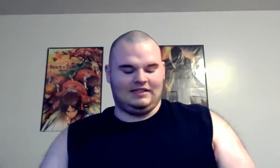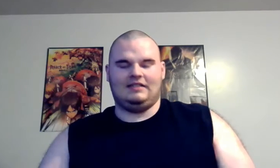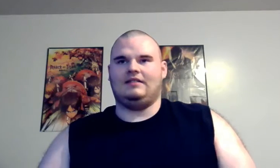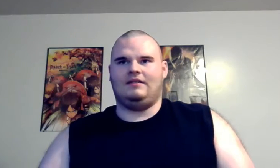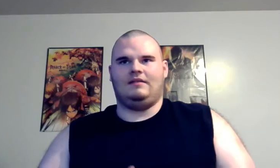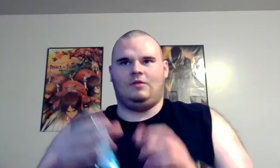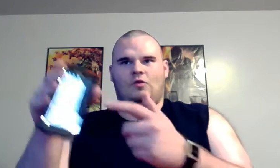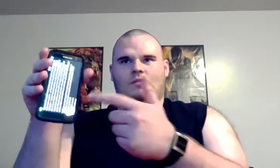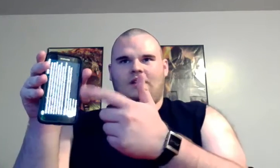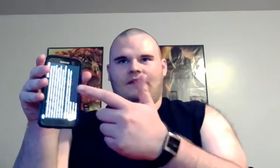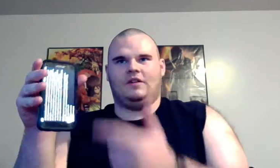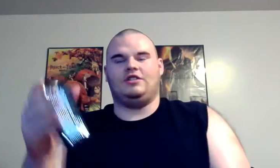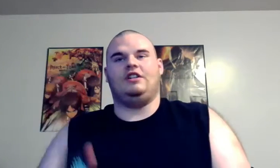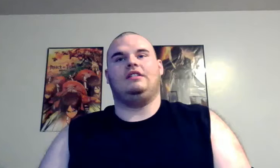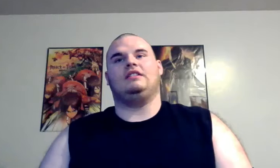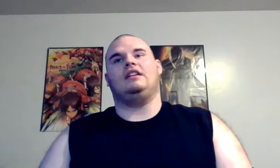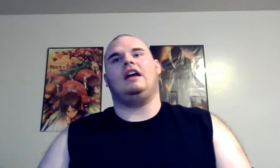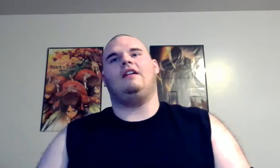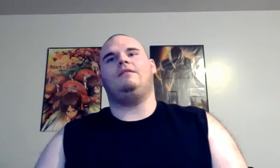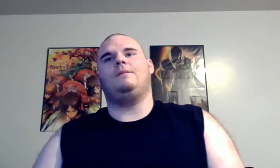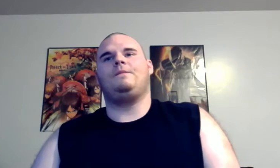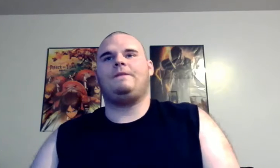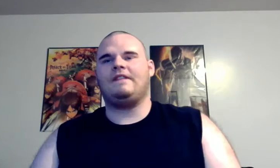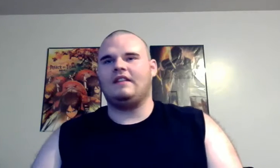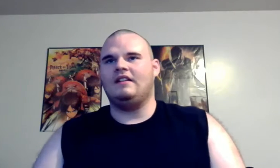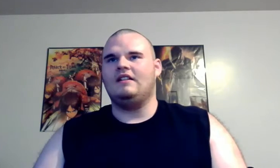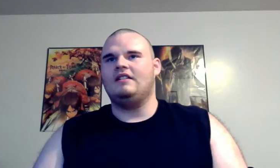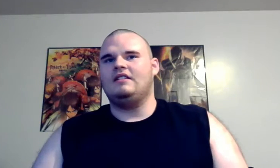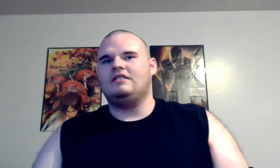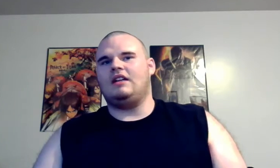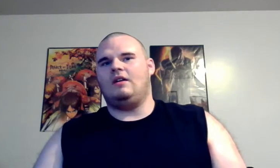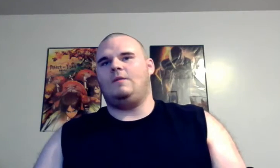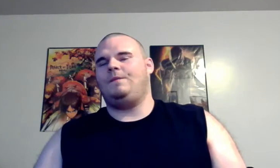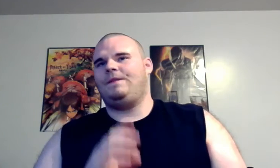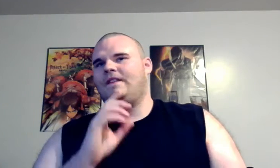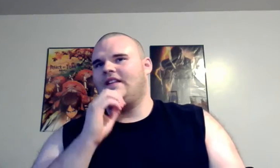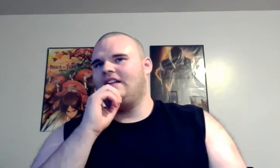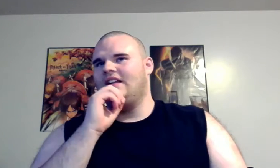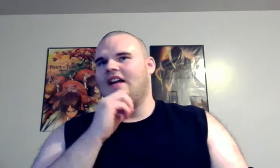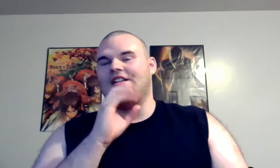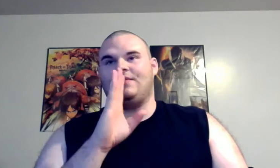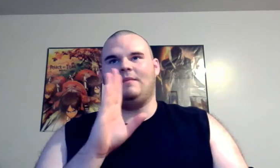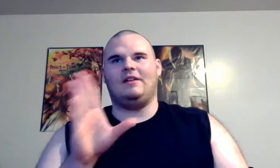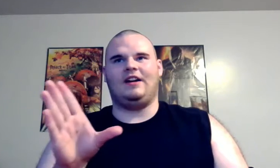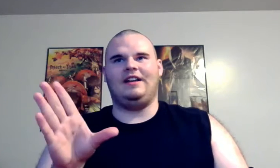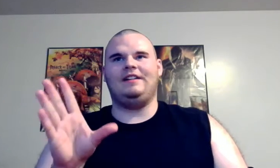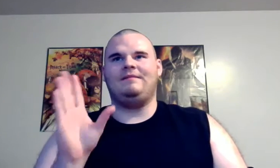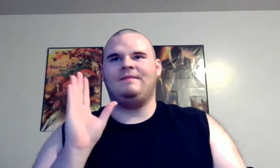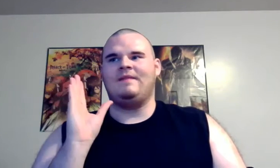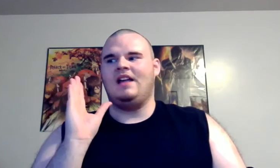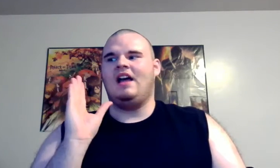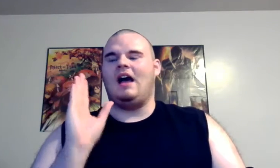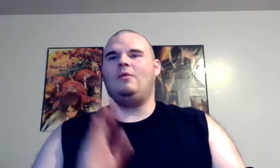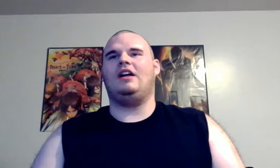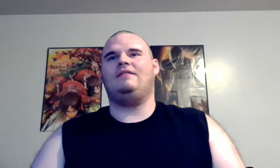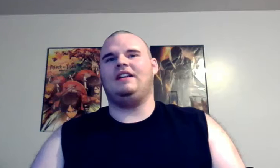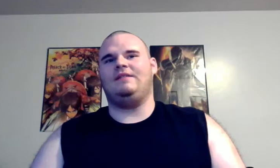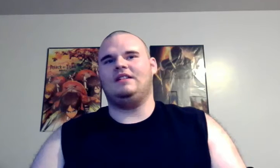google play version doesn't have so as for my rating i will have to give this